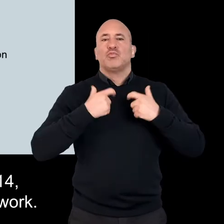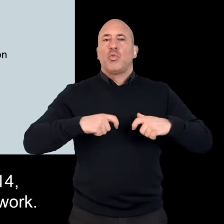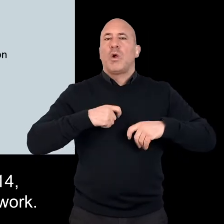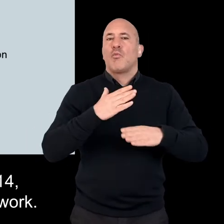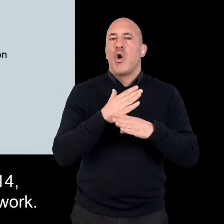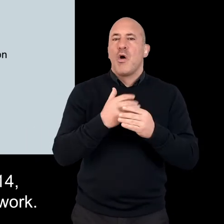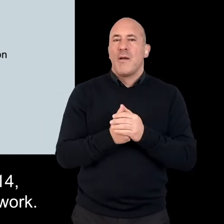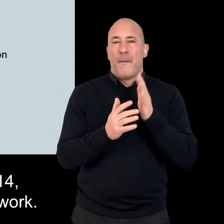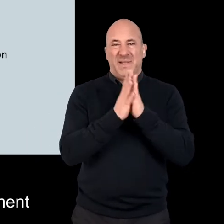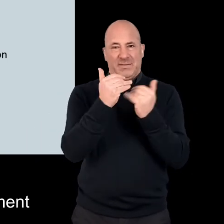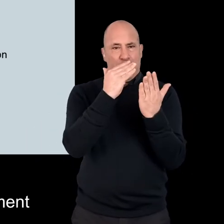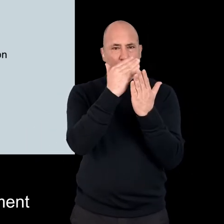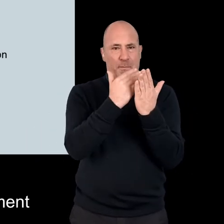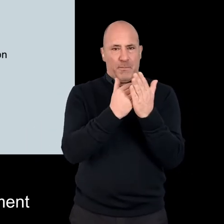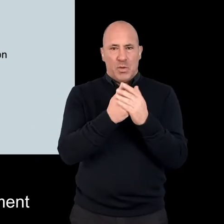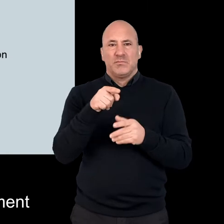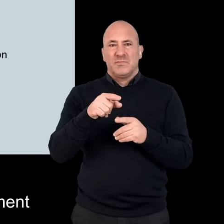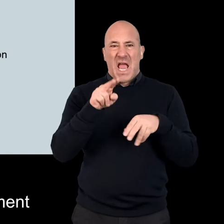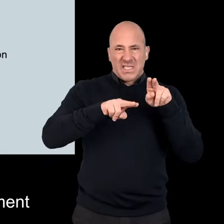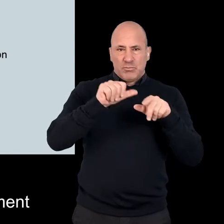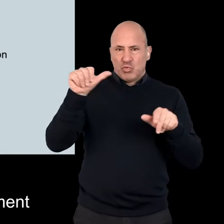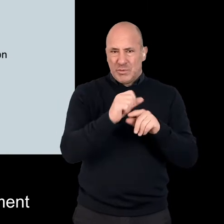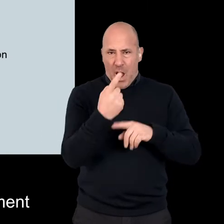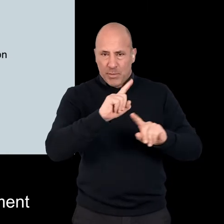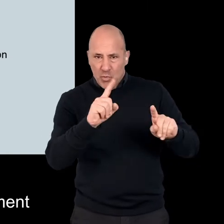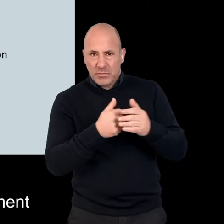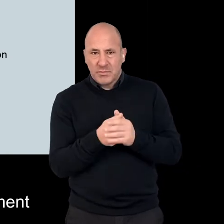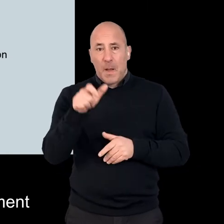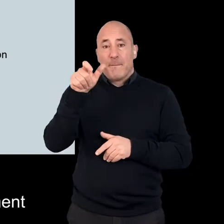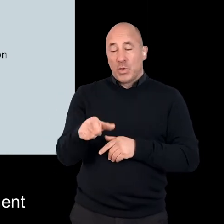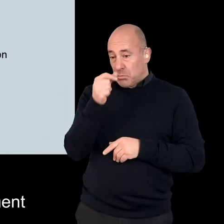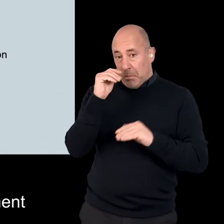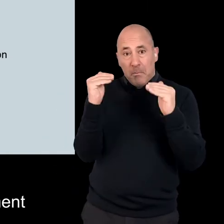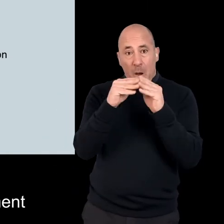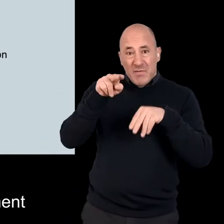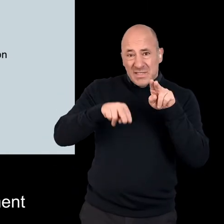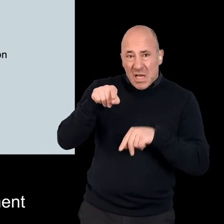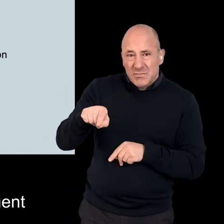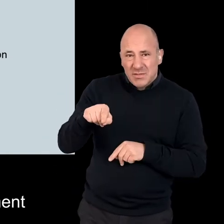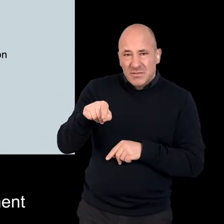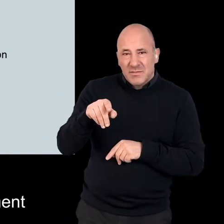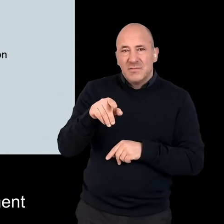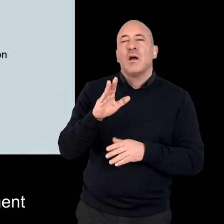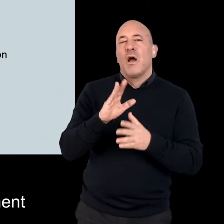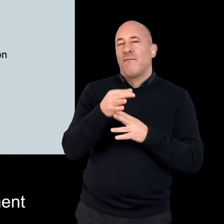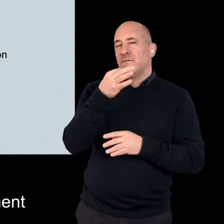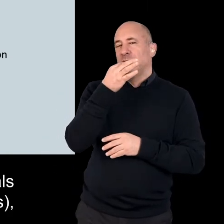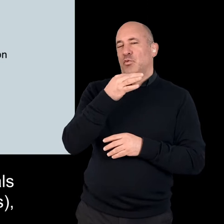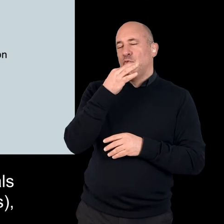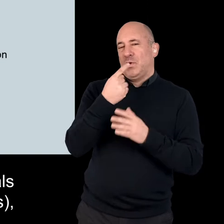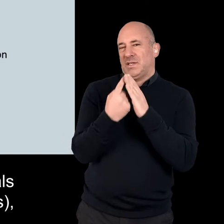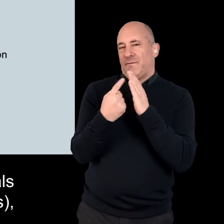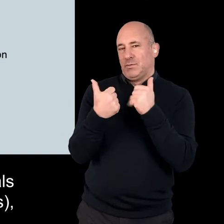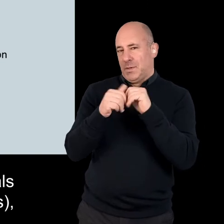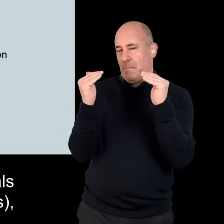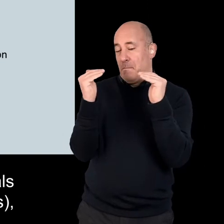social work. This means it sets out what should happen in an assessment and when a person may be eligible for an assessment. Only